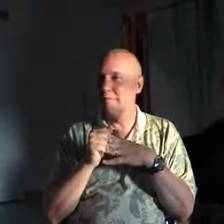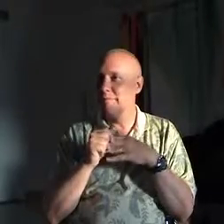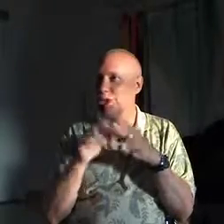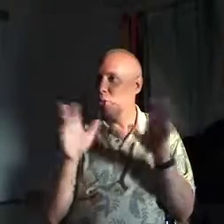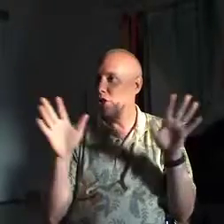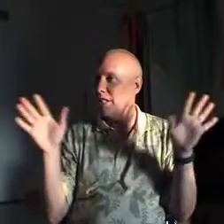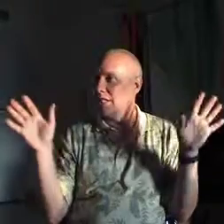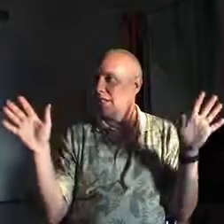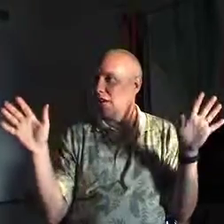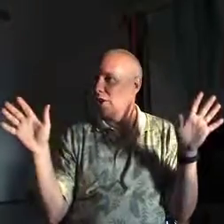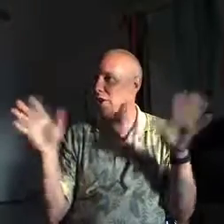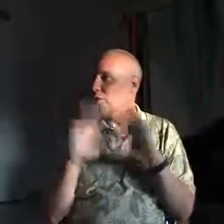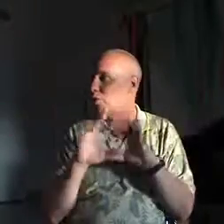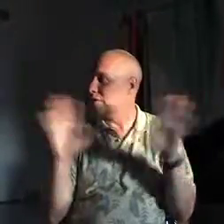The world is entirely neutral.